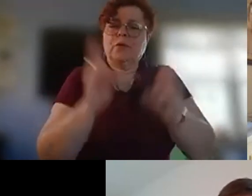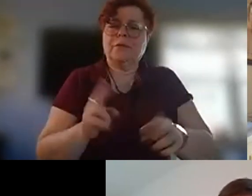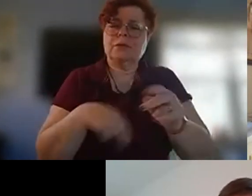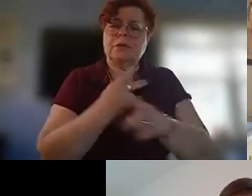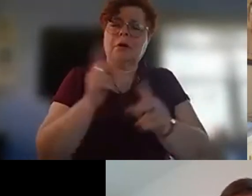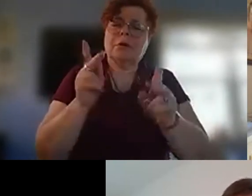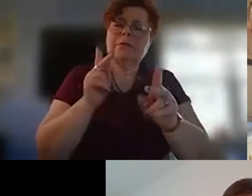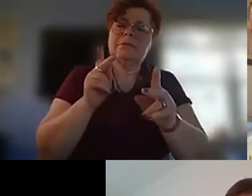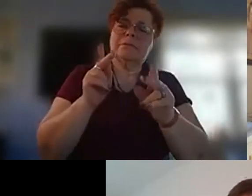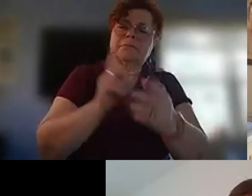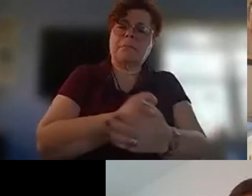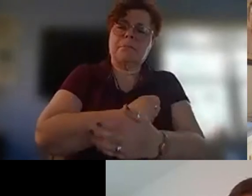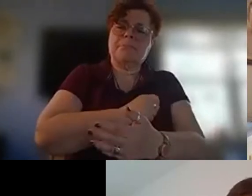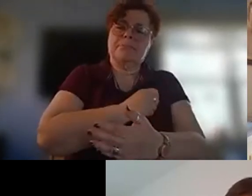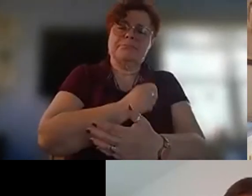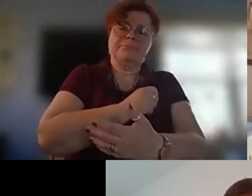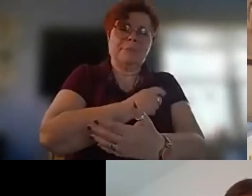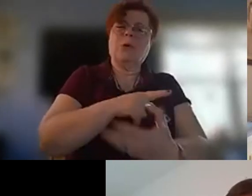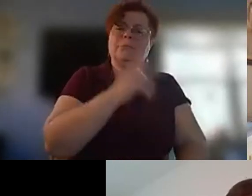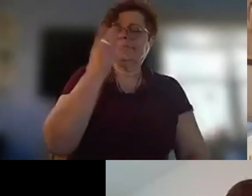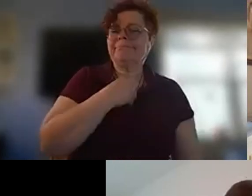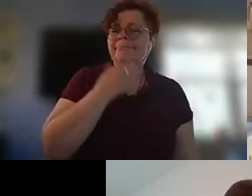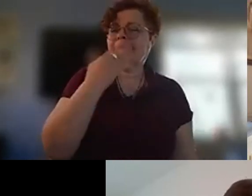yeah thank you yeah thank you wonderful